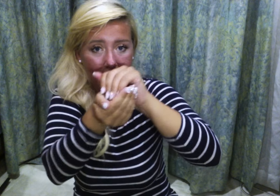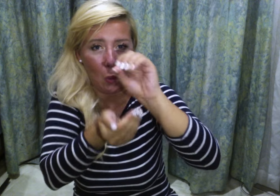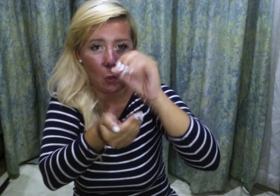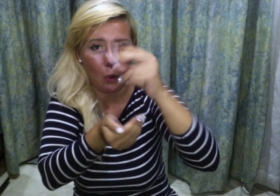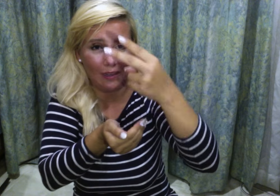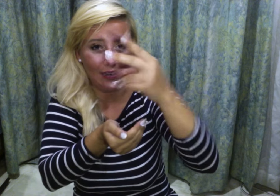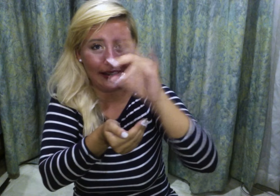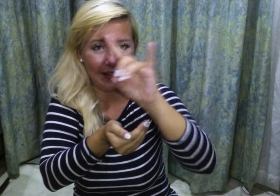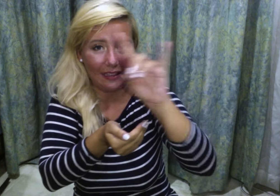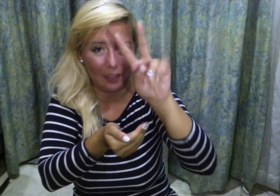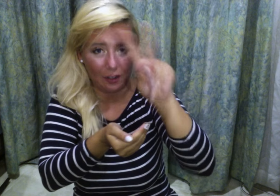sign for Onigiri.